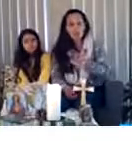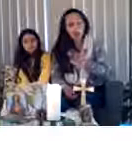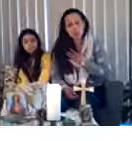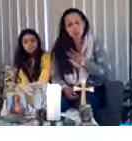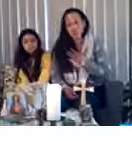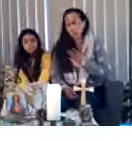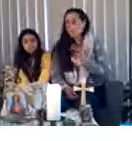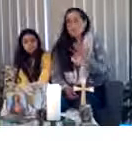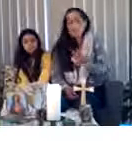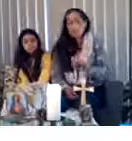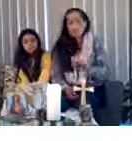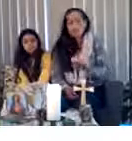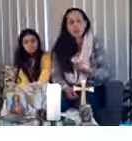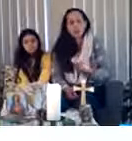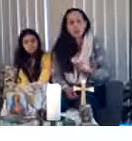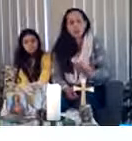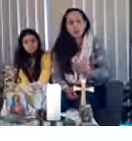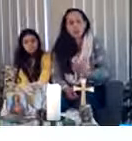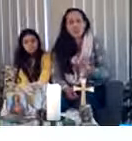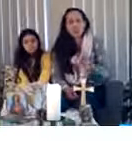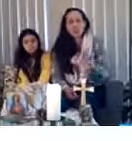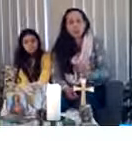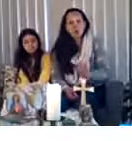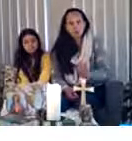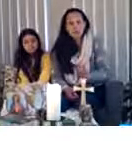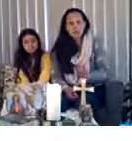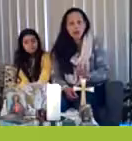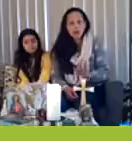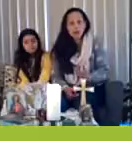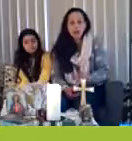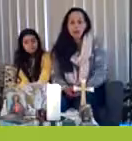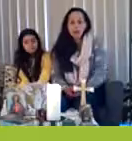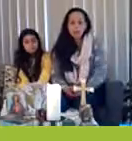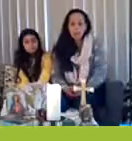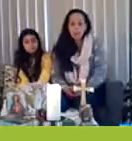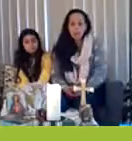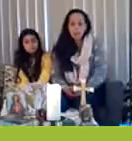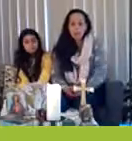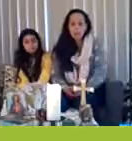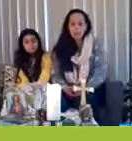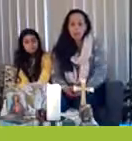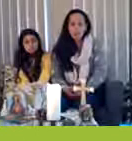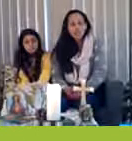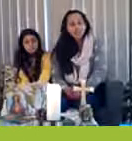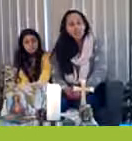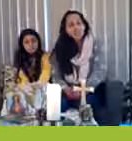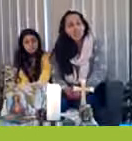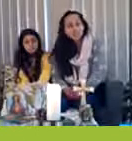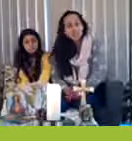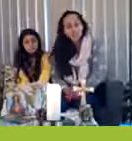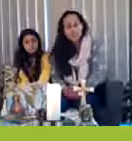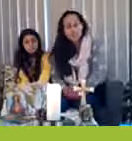we do without you? Where do we go? We would be lost without you. So I wonder then,